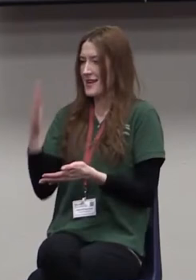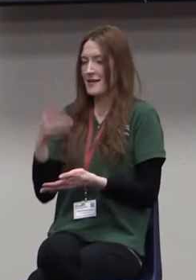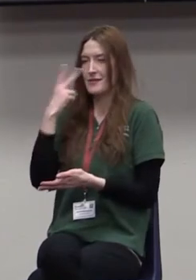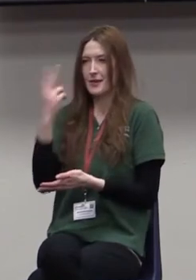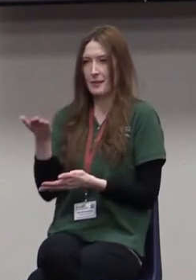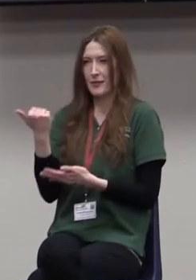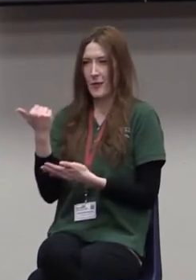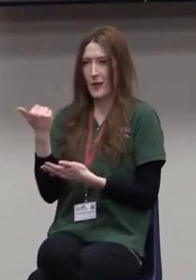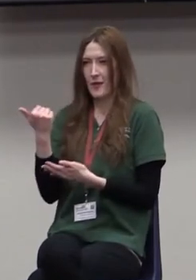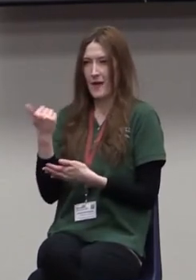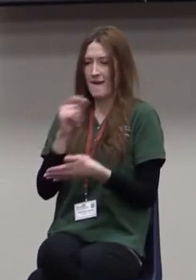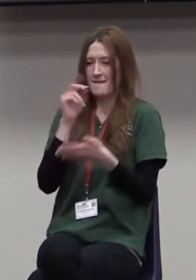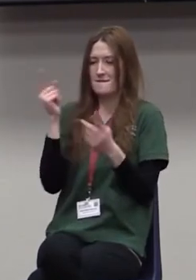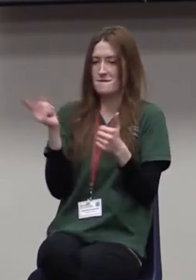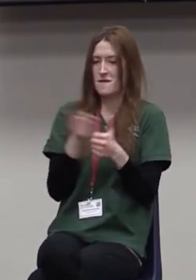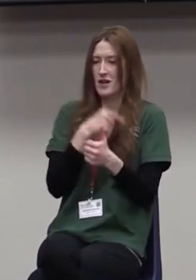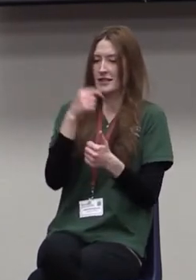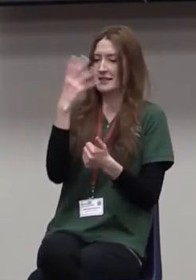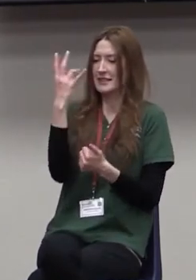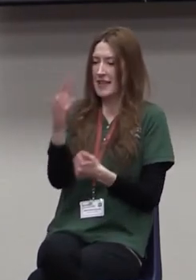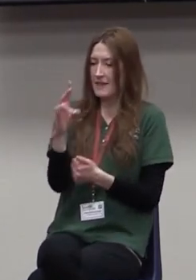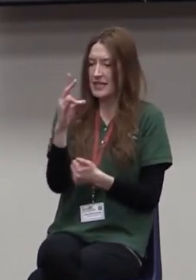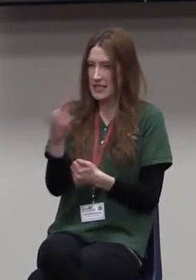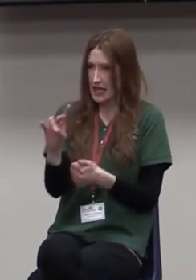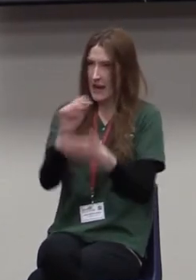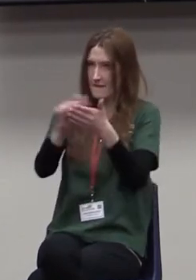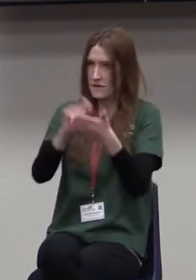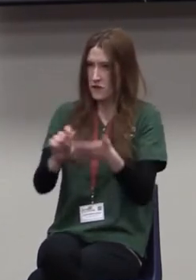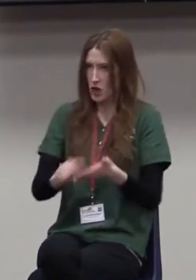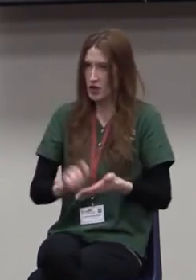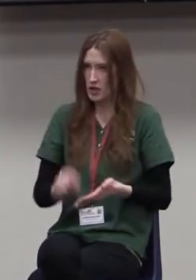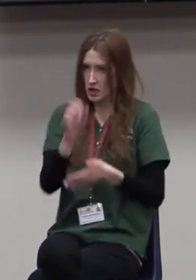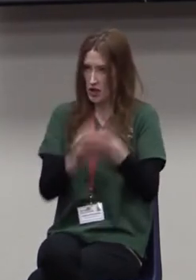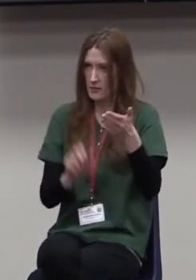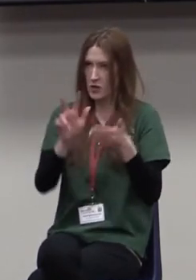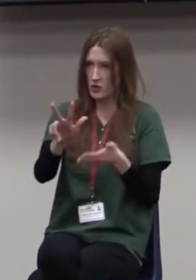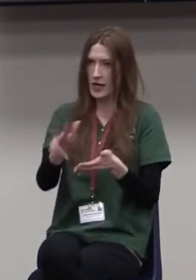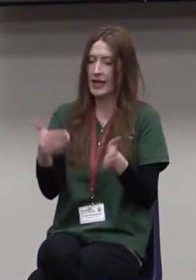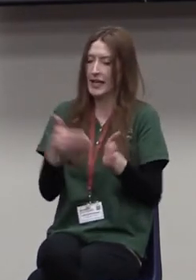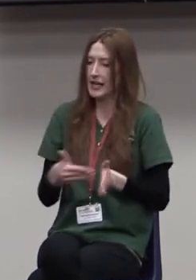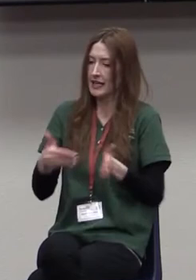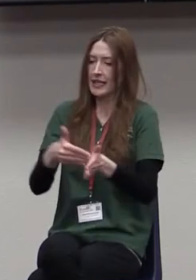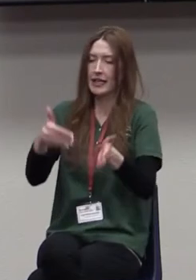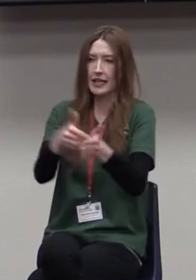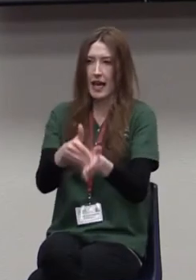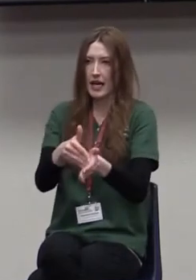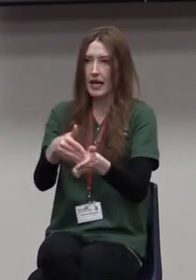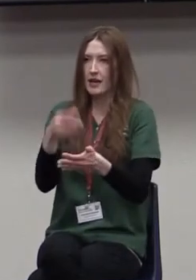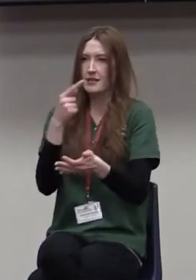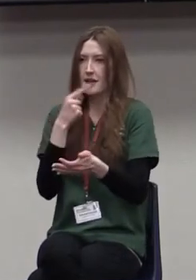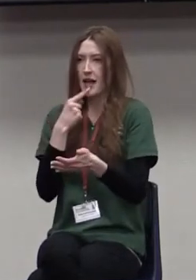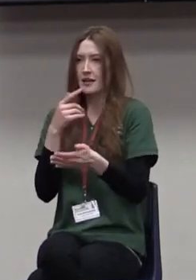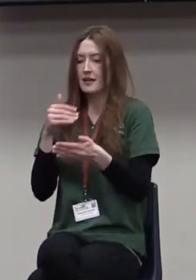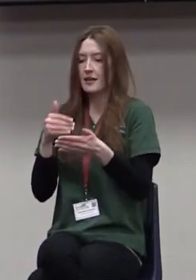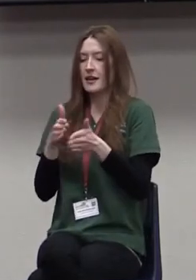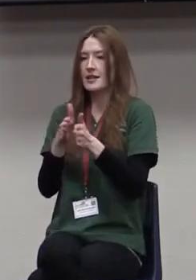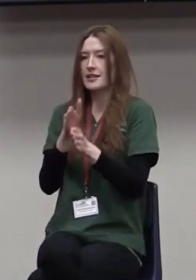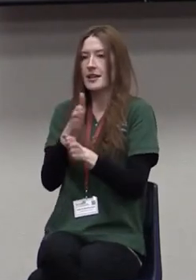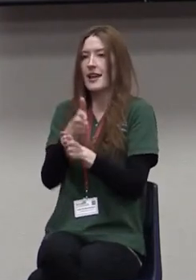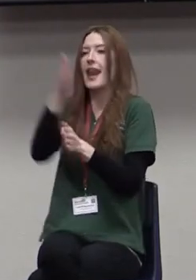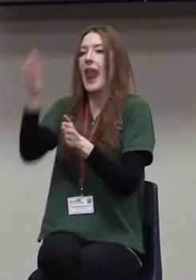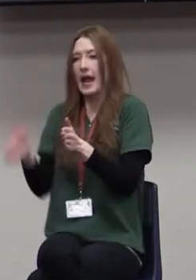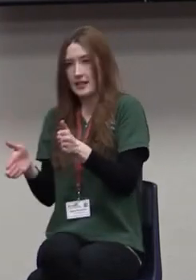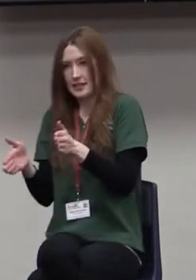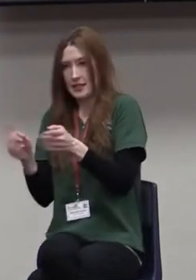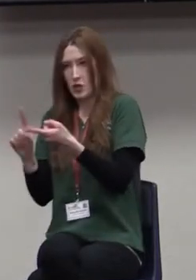17 verses of chapter 3, over and over and over, you find this phrase, next to. And